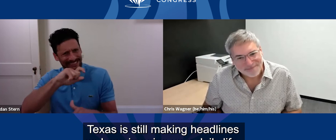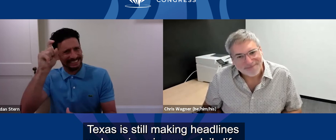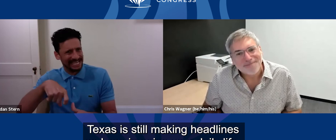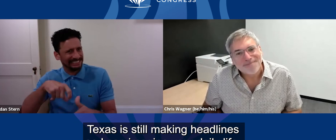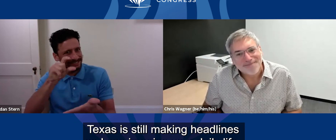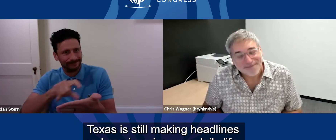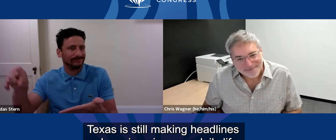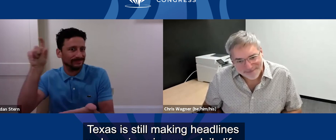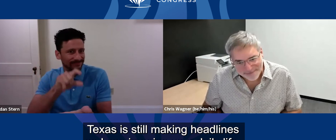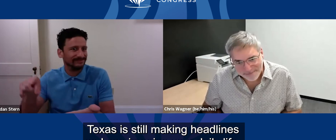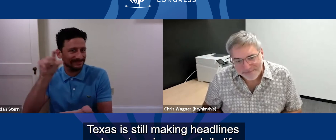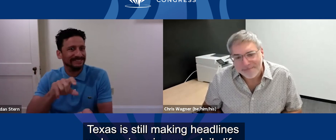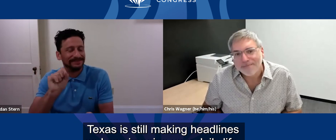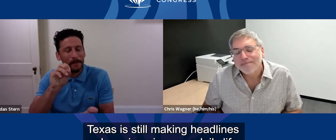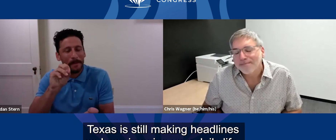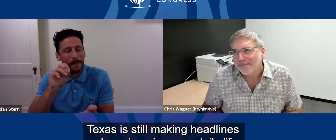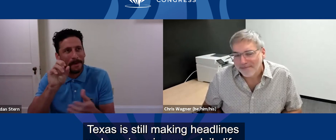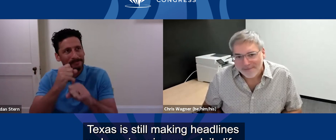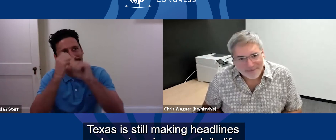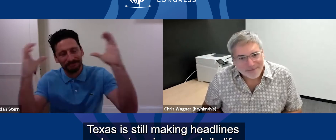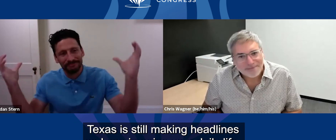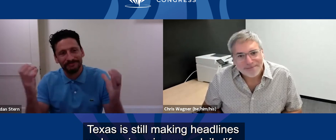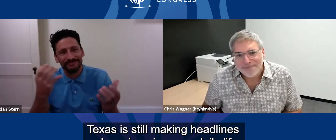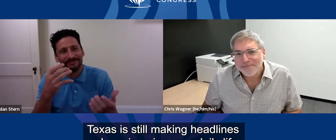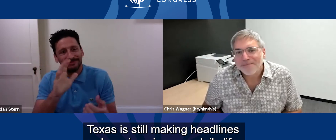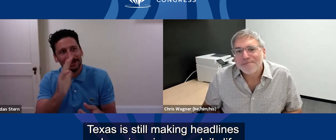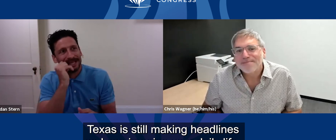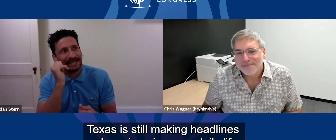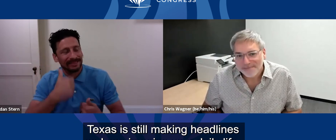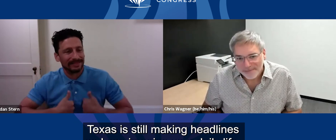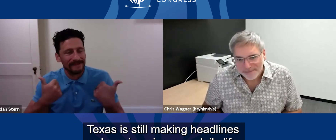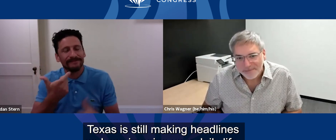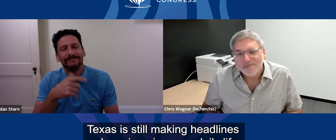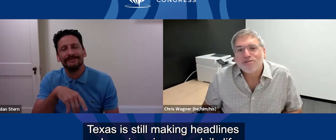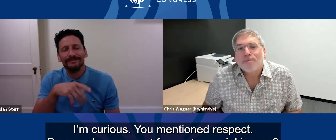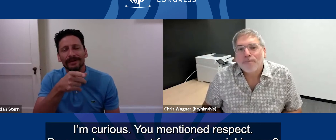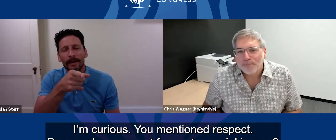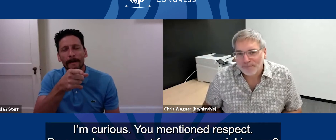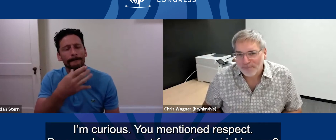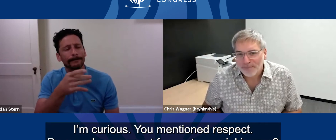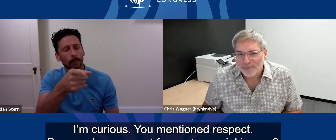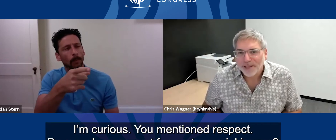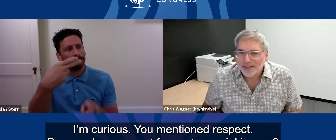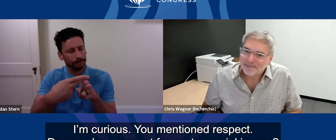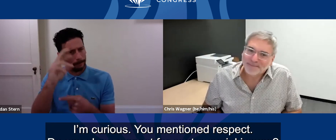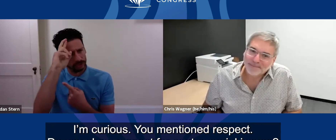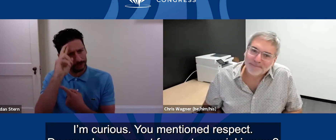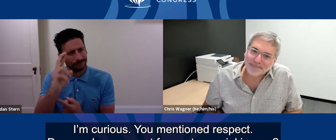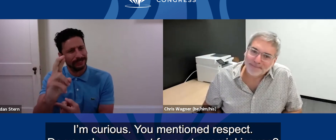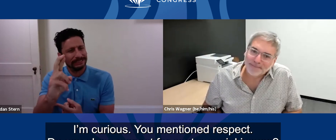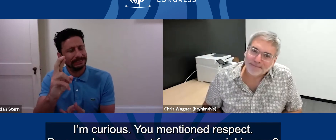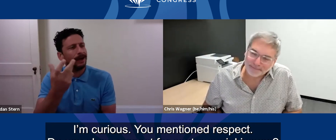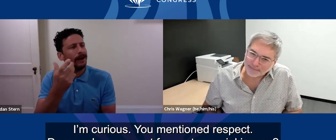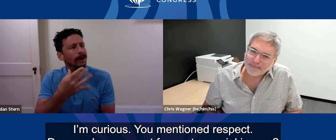making headlines, so I can imagine your daily life. I'm curious, you mentioned respect. Do you